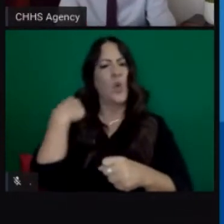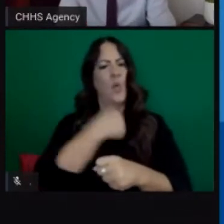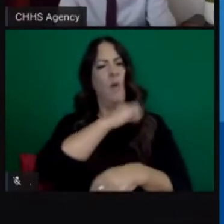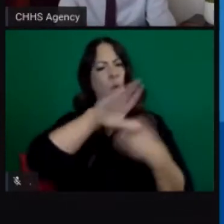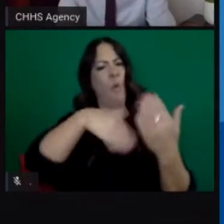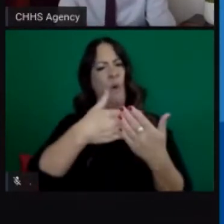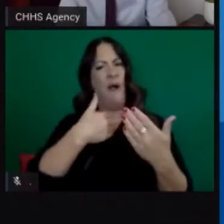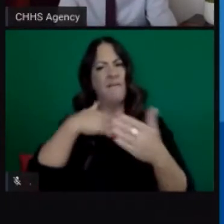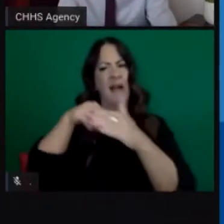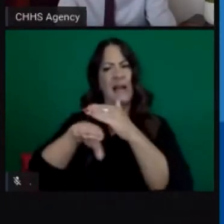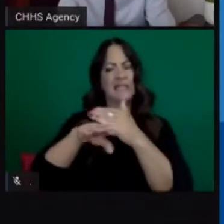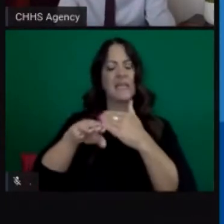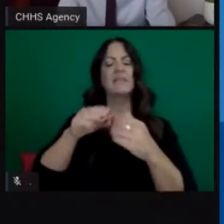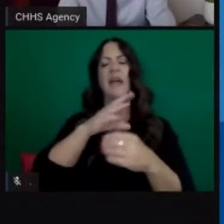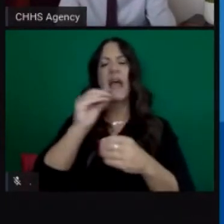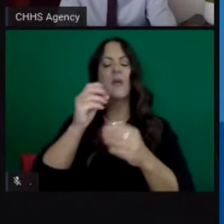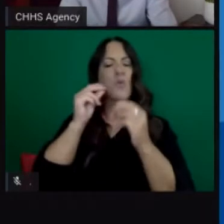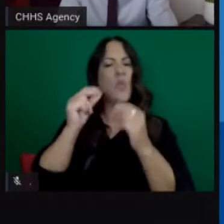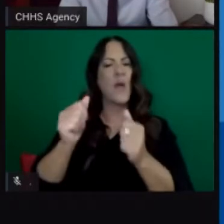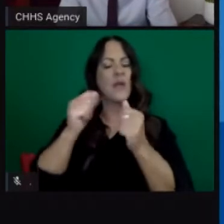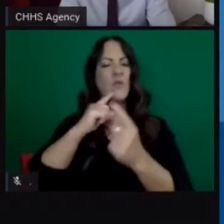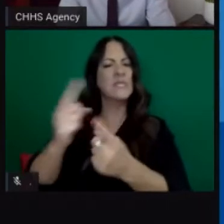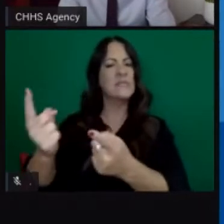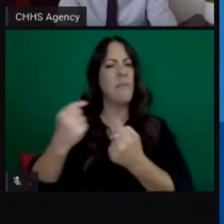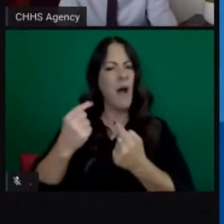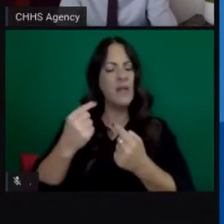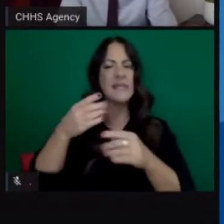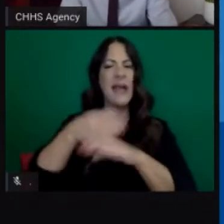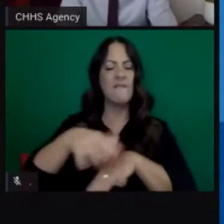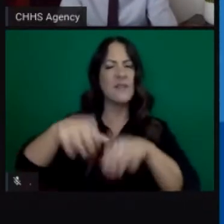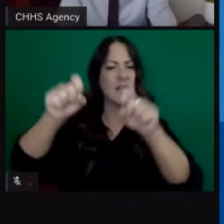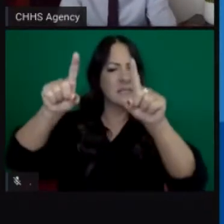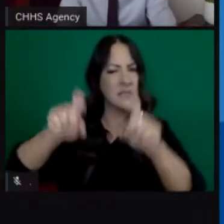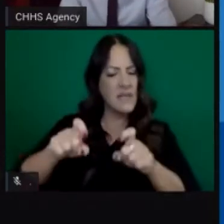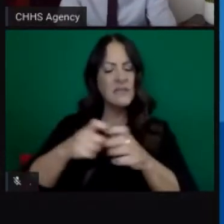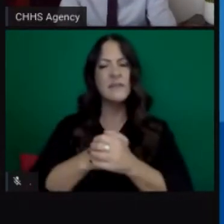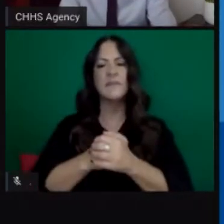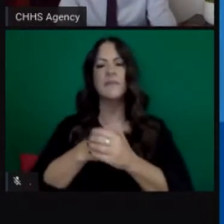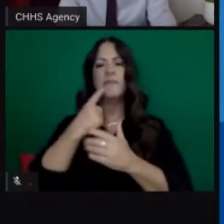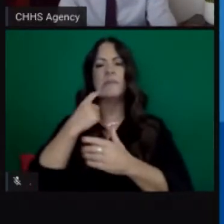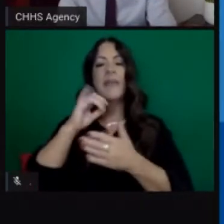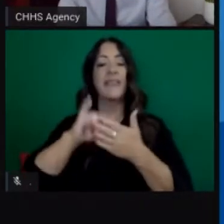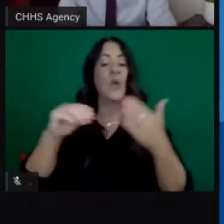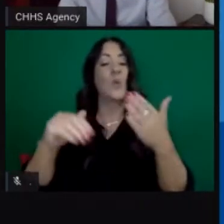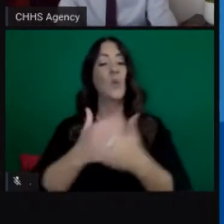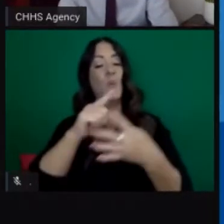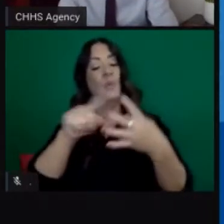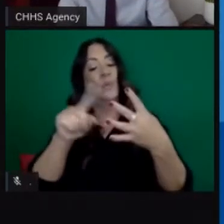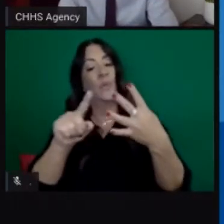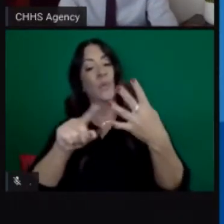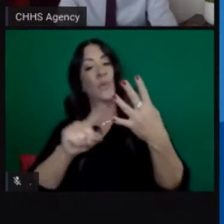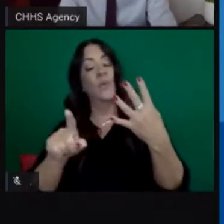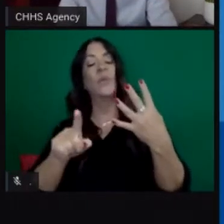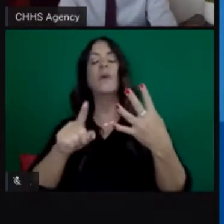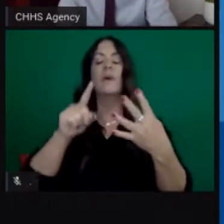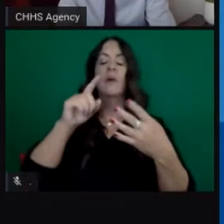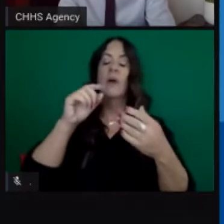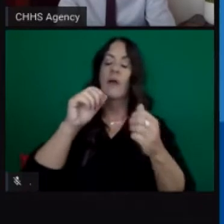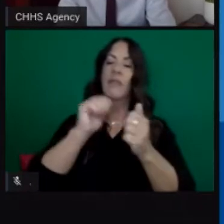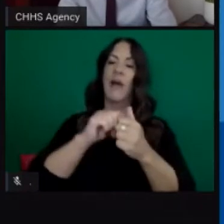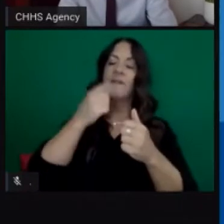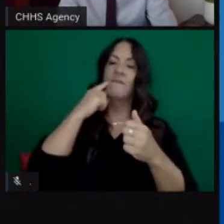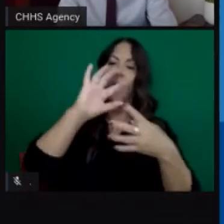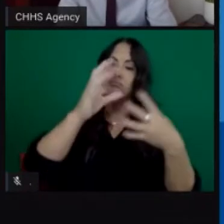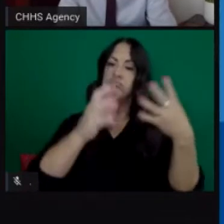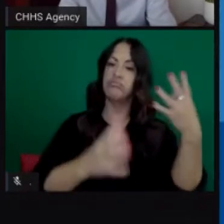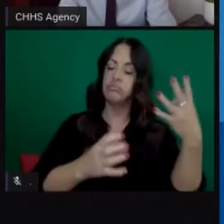times have seen the improvement they can and in fact this new dashboard that the team has put out I think is really